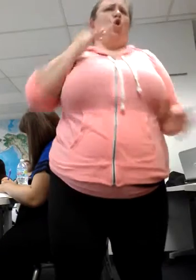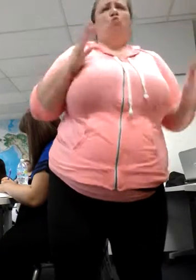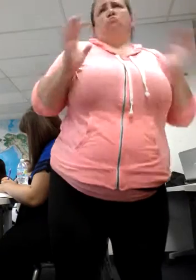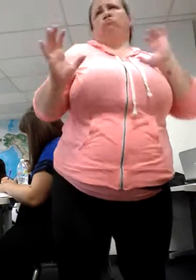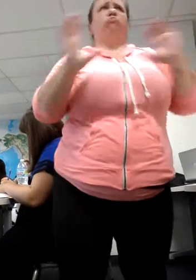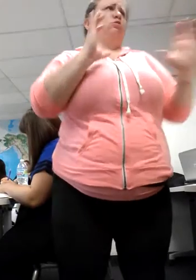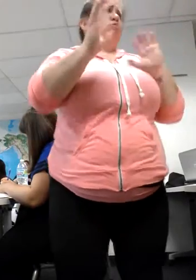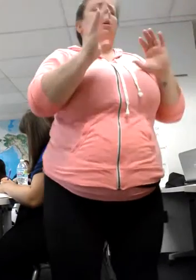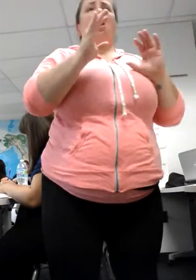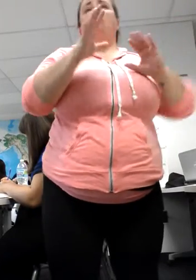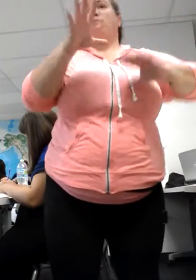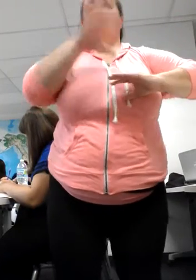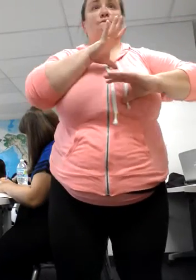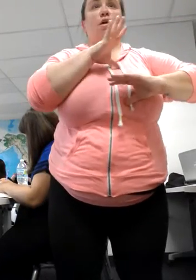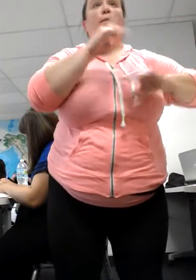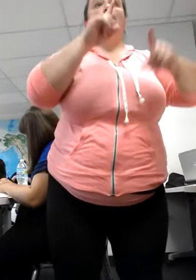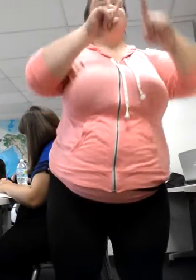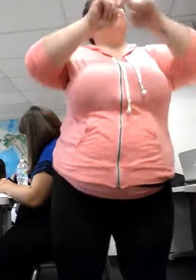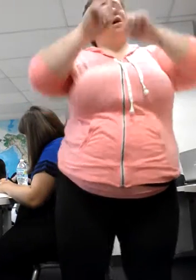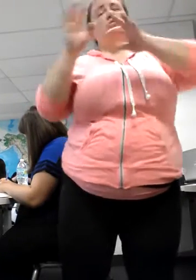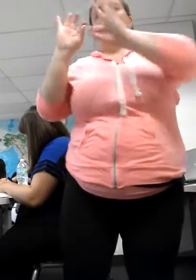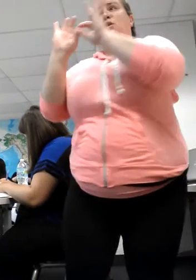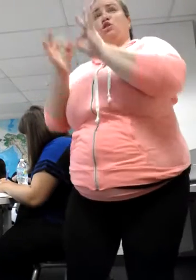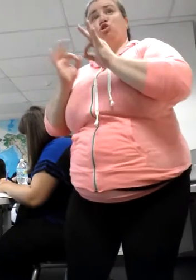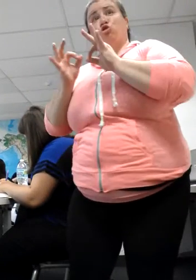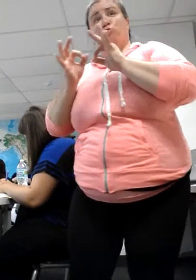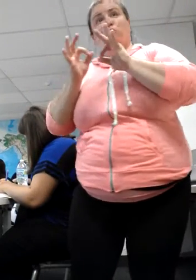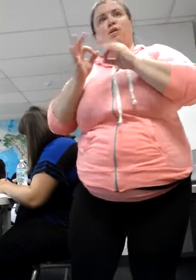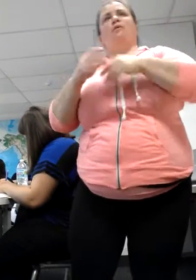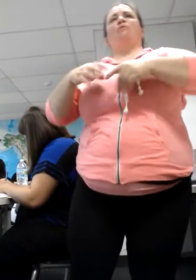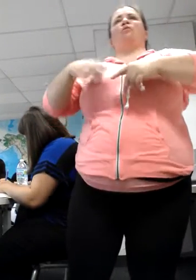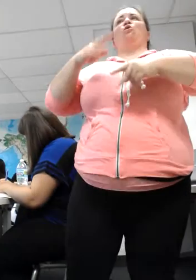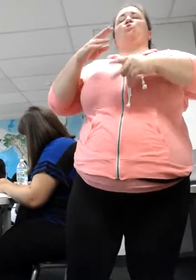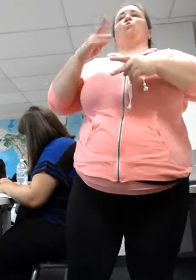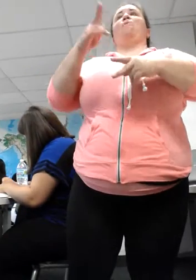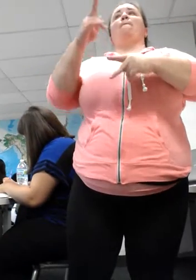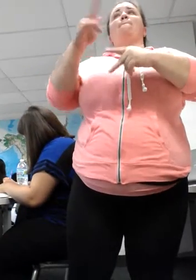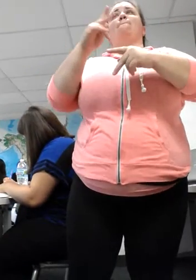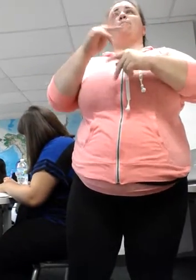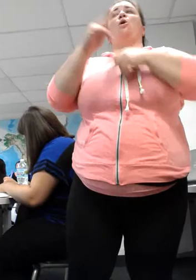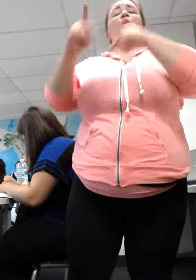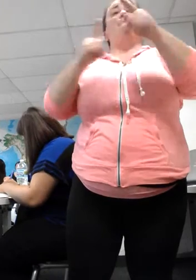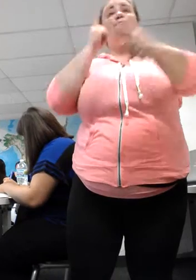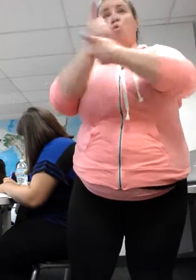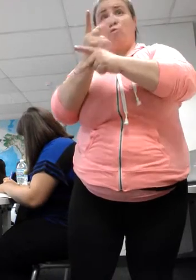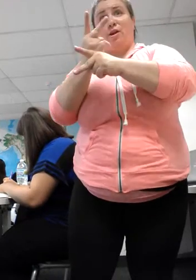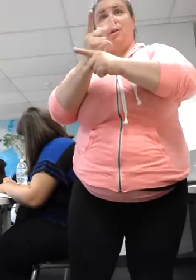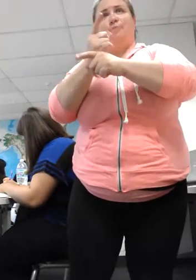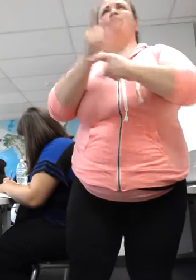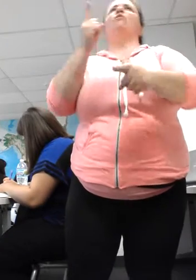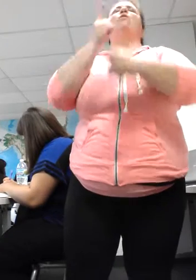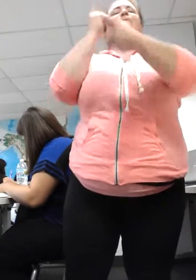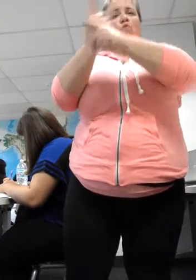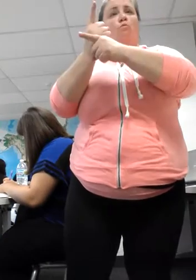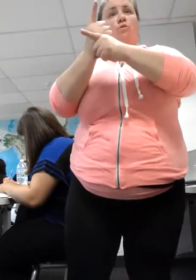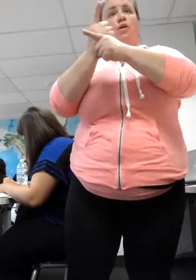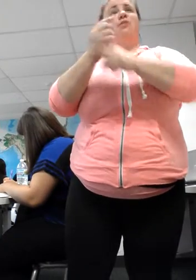not the appropriate way for that sign to be produced. So when you're looking at your own work, you are looking for